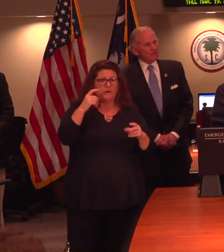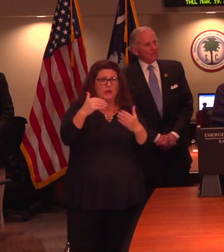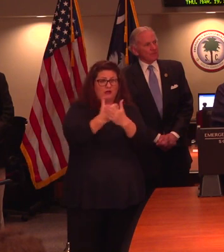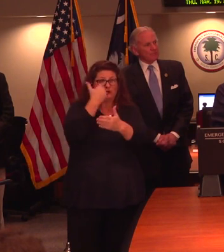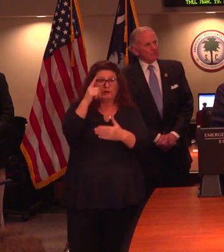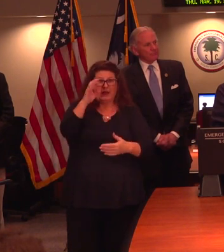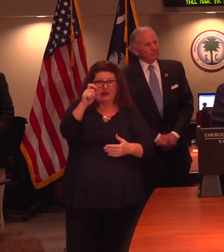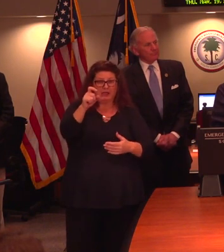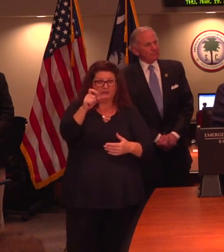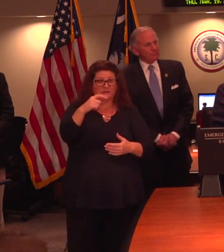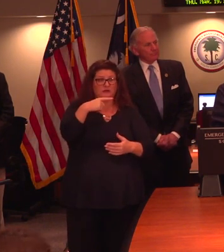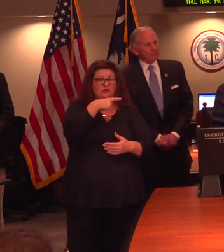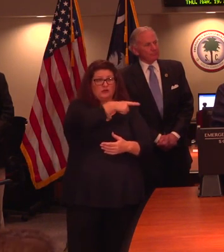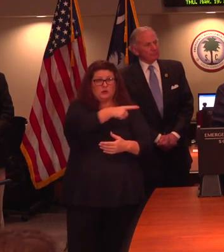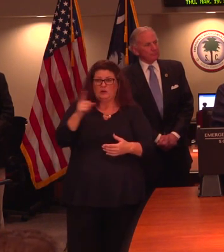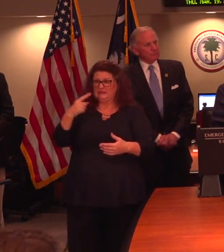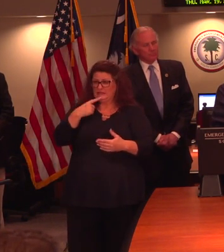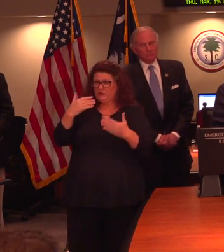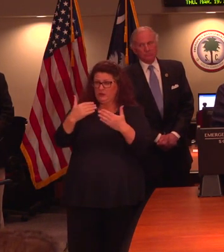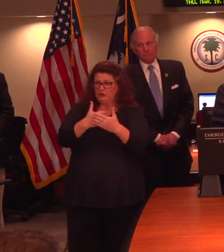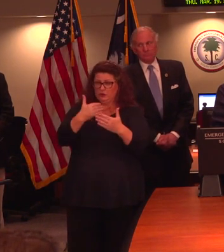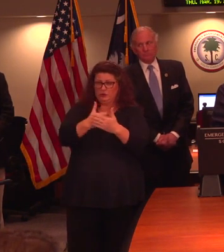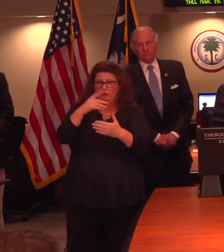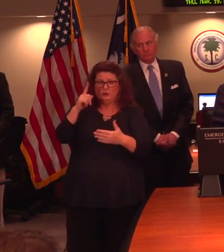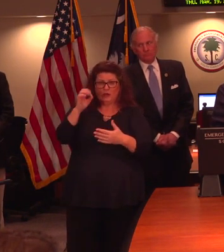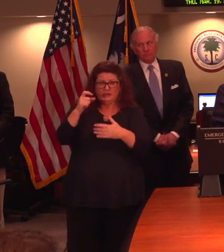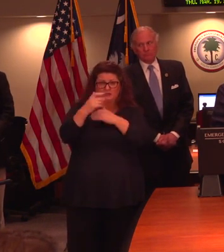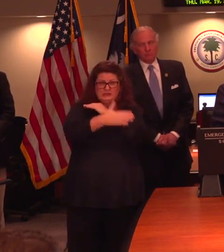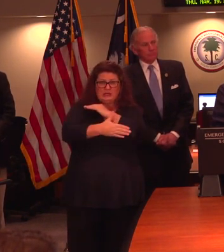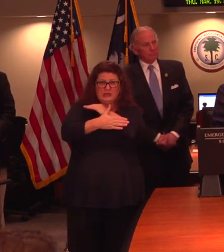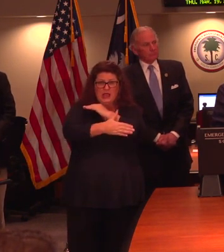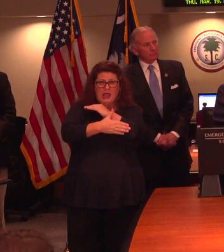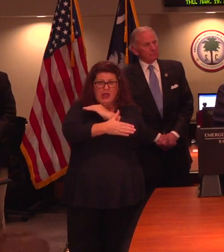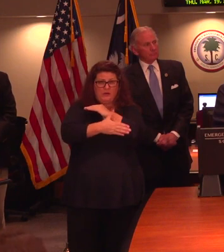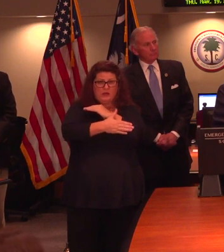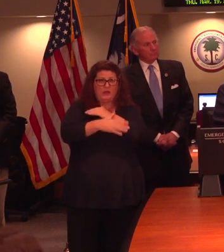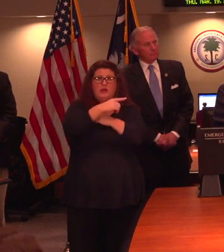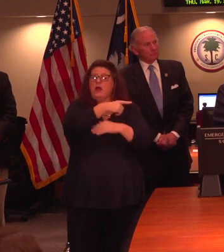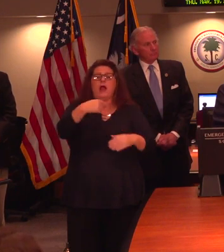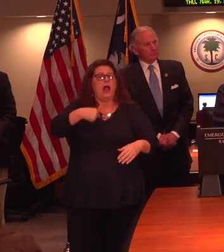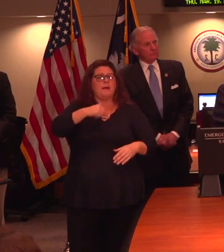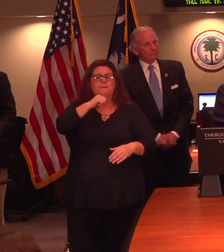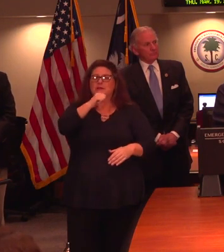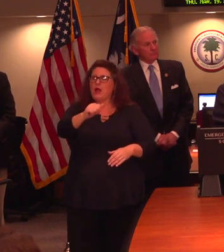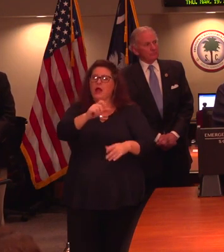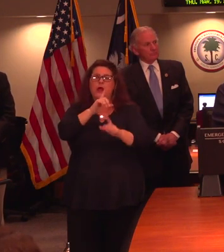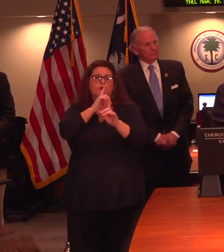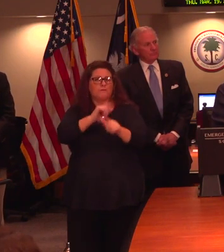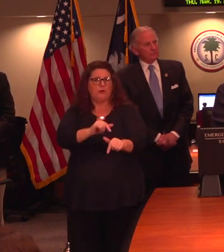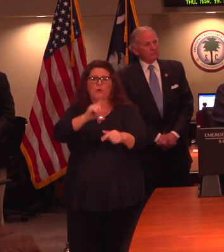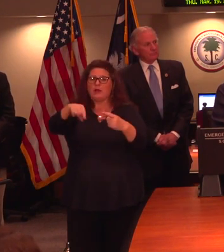So when you say the new Lexington County case, and we are not reporting on individual